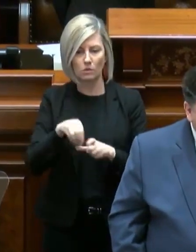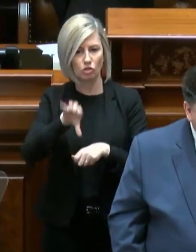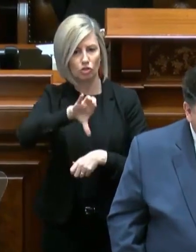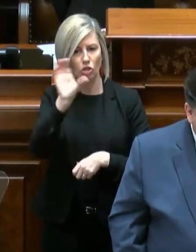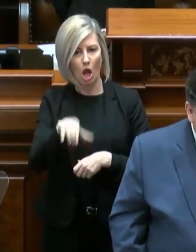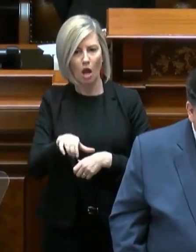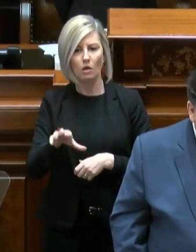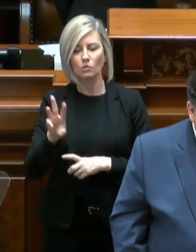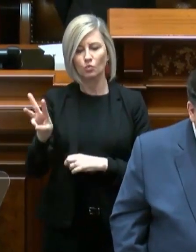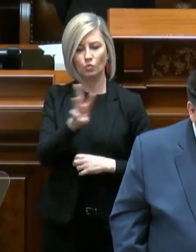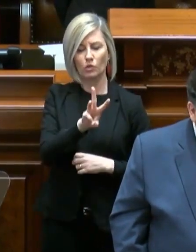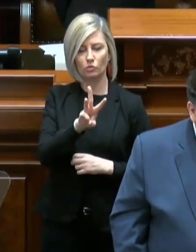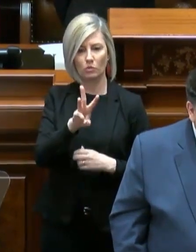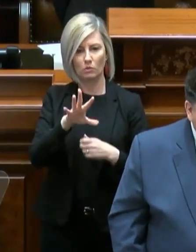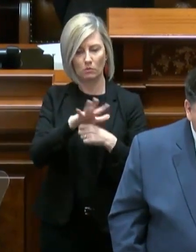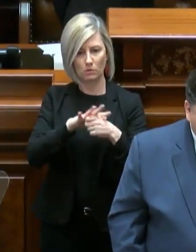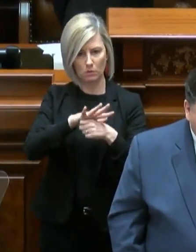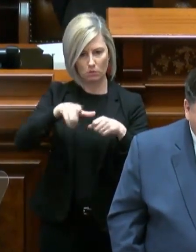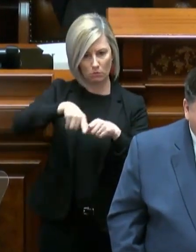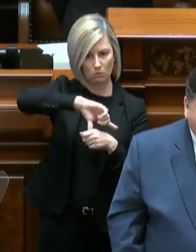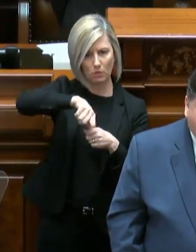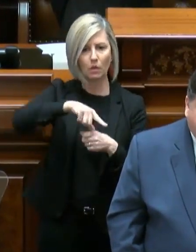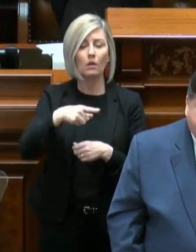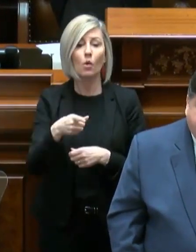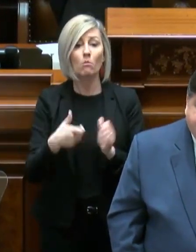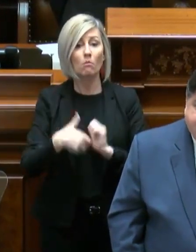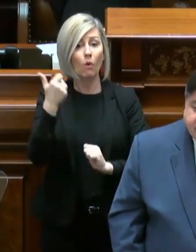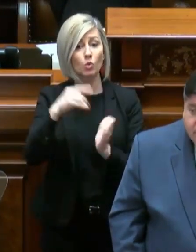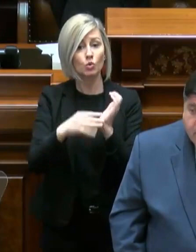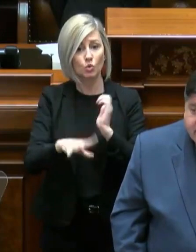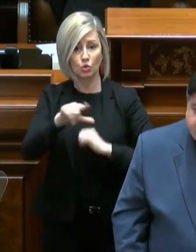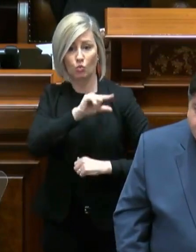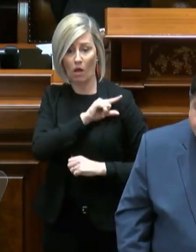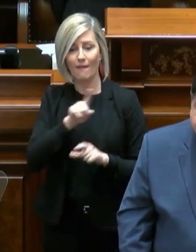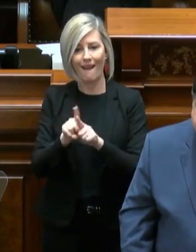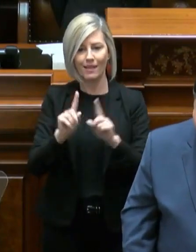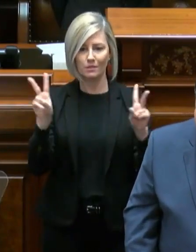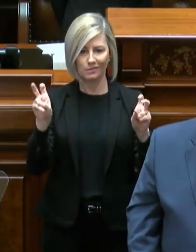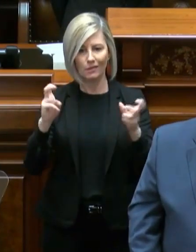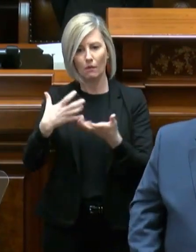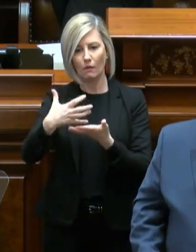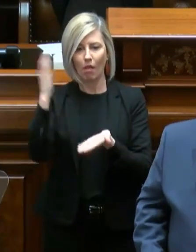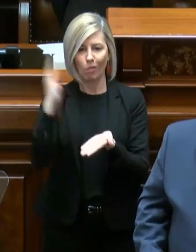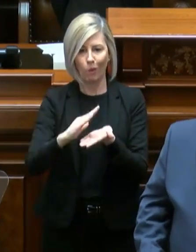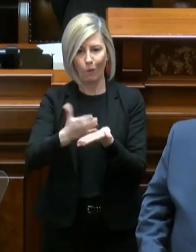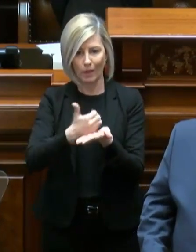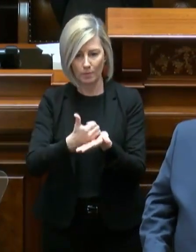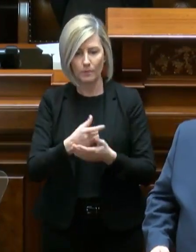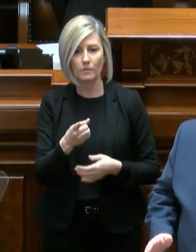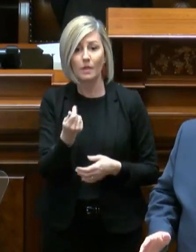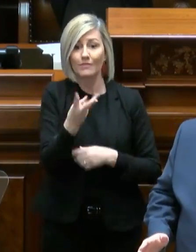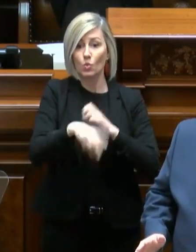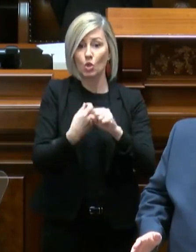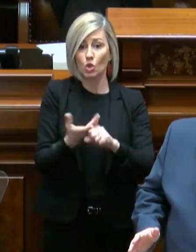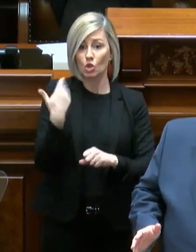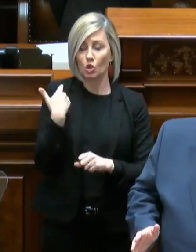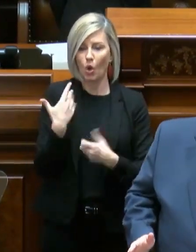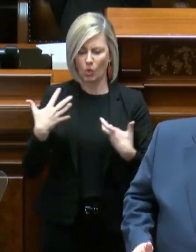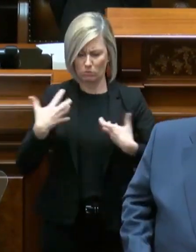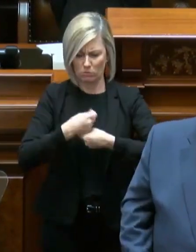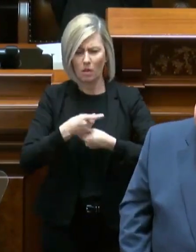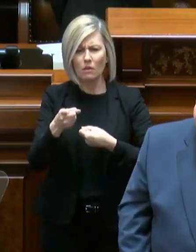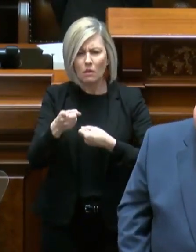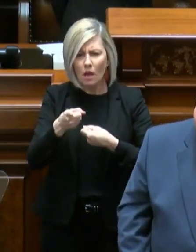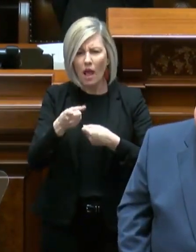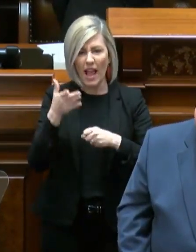Chicago's western suburbs where most students qualify as low income. A few years ago, a snapshot of an